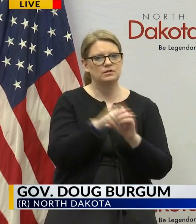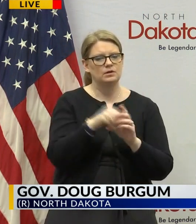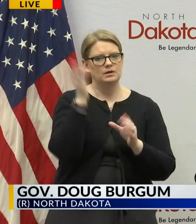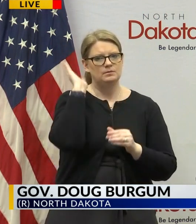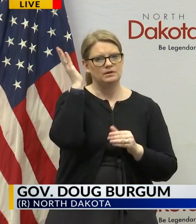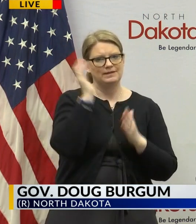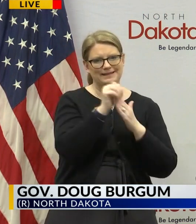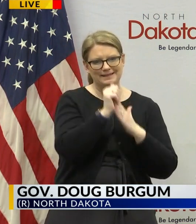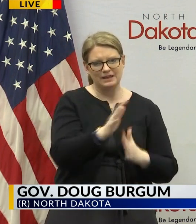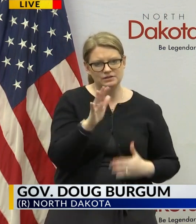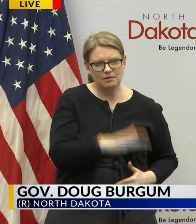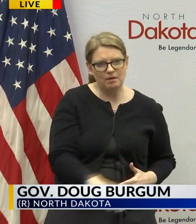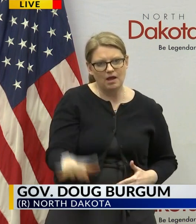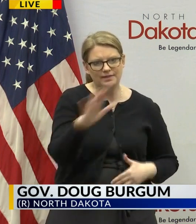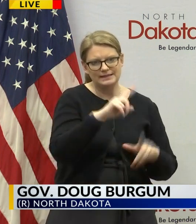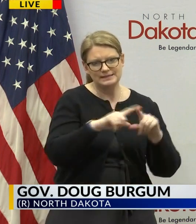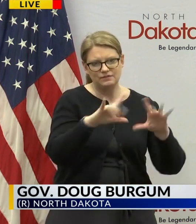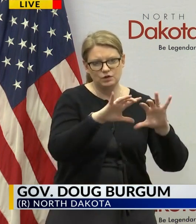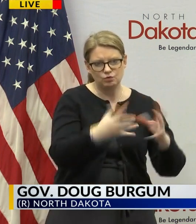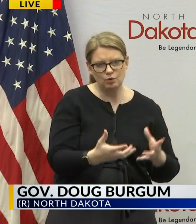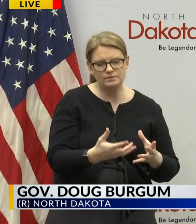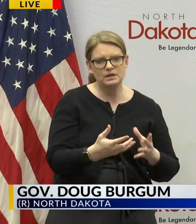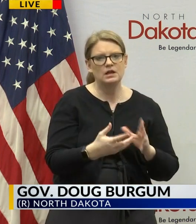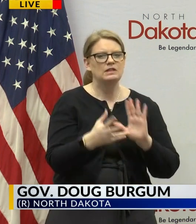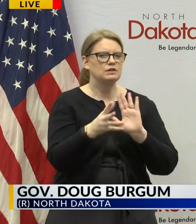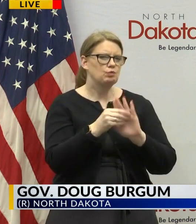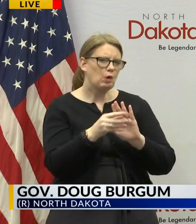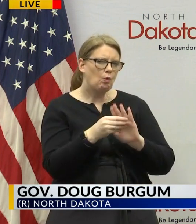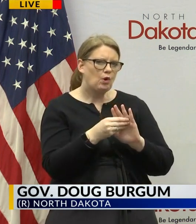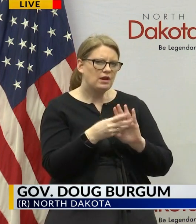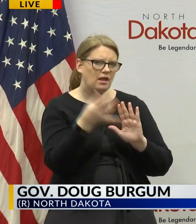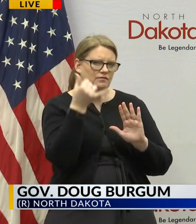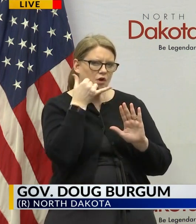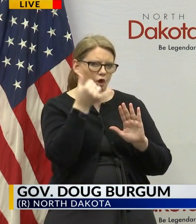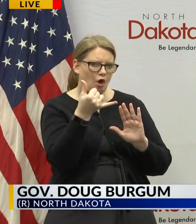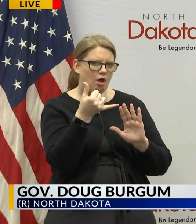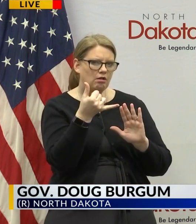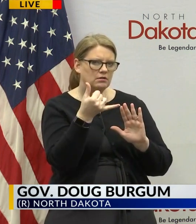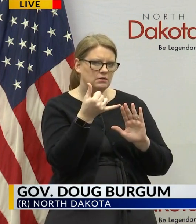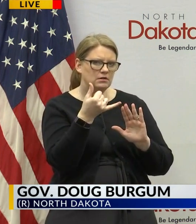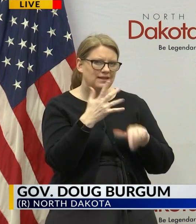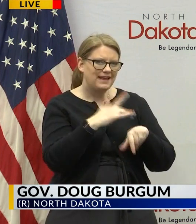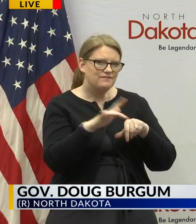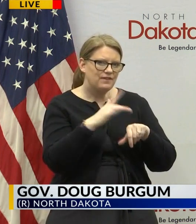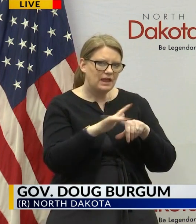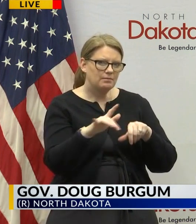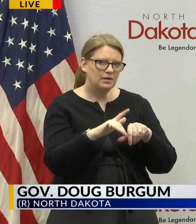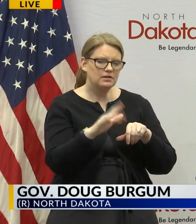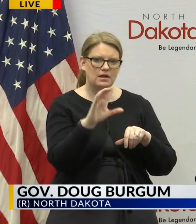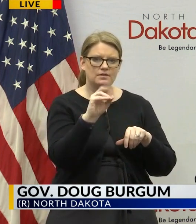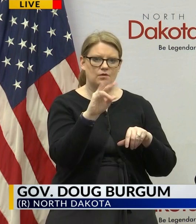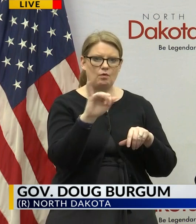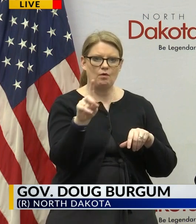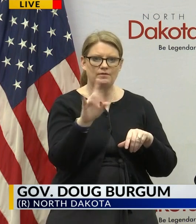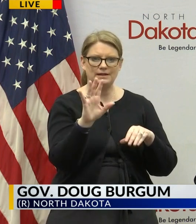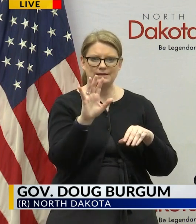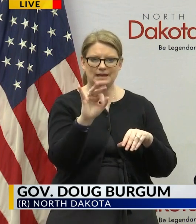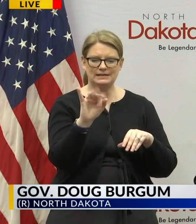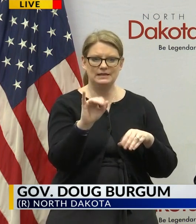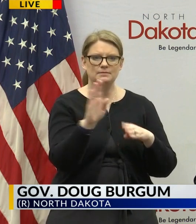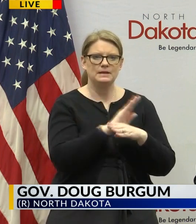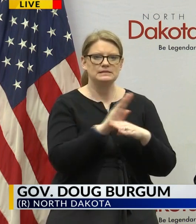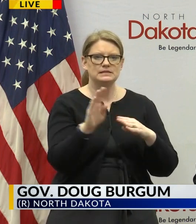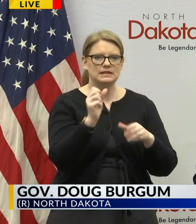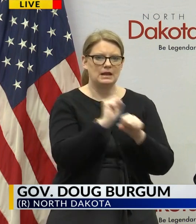from the leaders from all these different groups there's a recording of that call that's available on the Commerce Department's dedicated COVID-19 business and employer